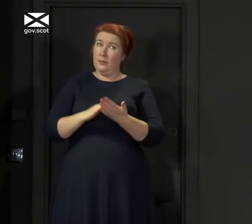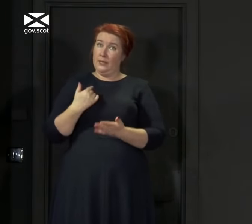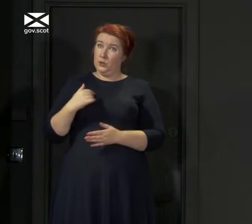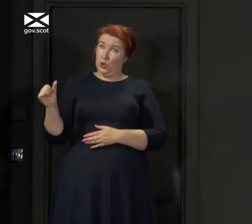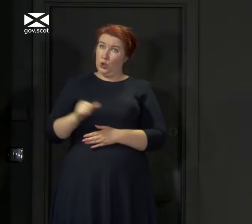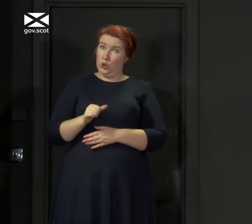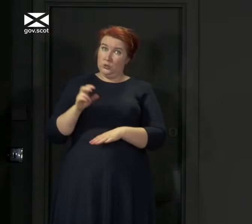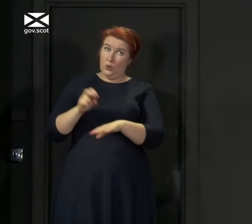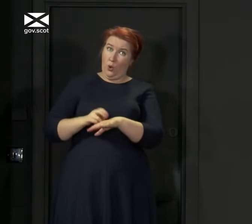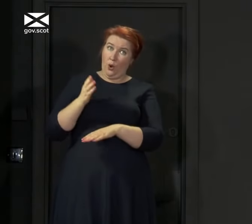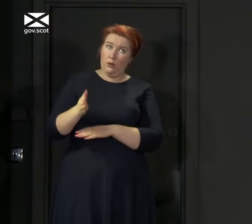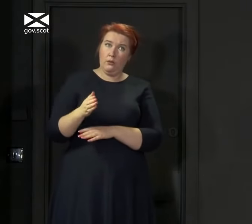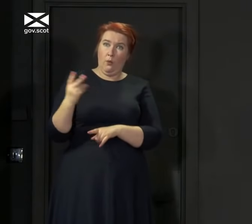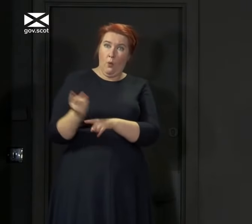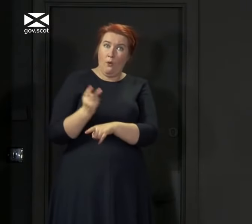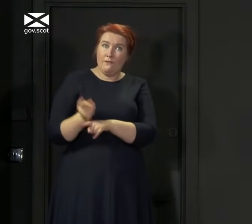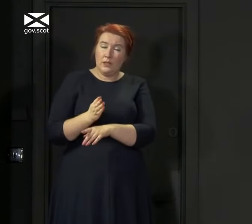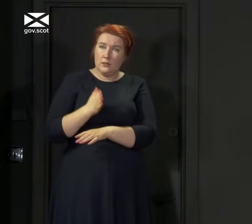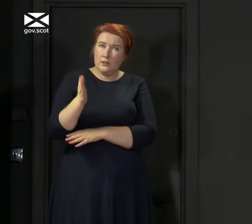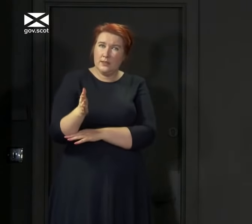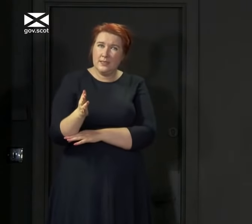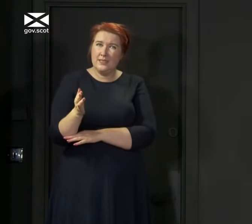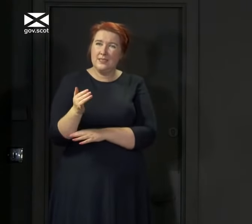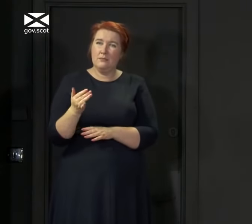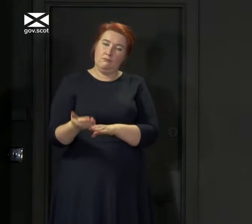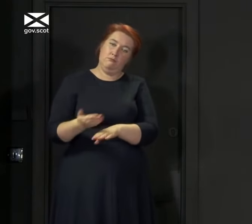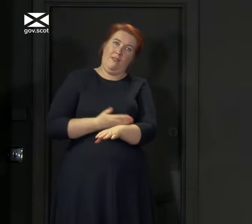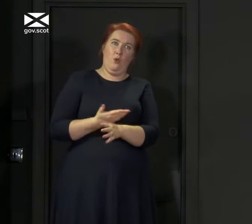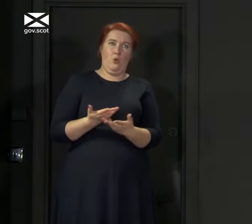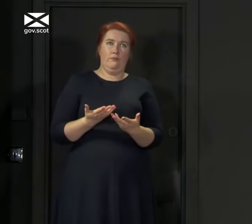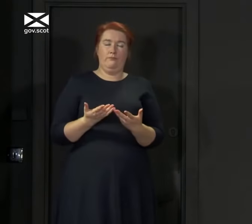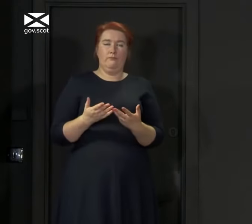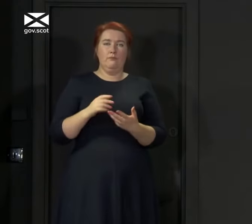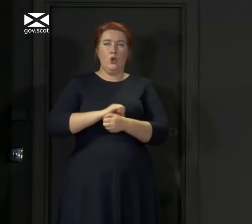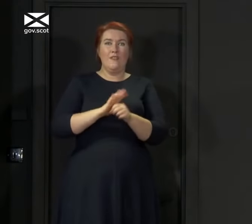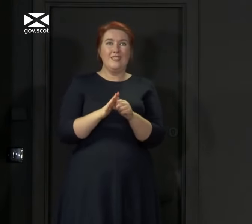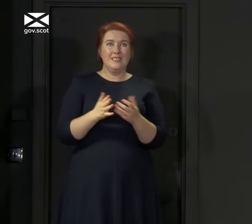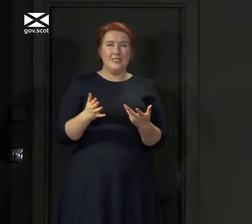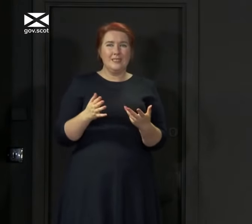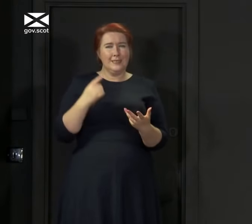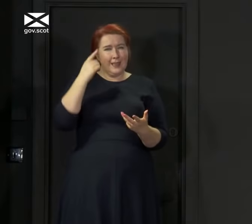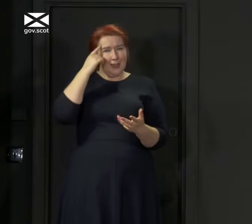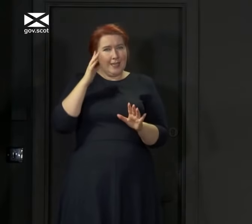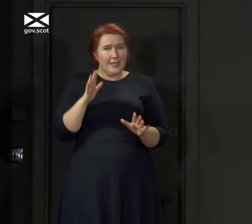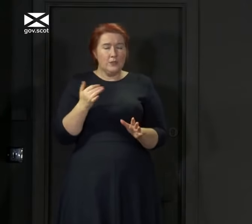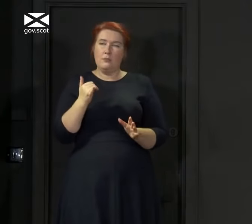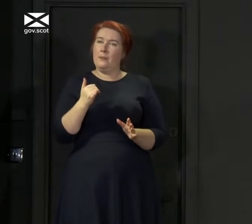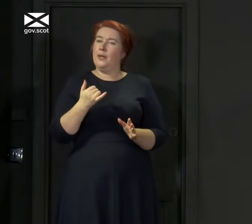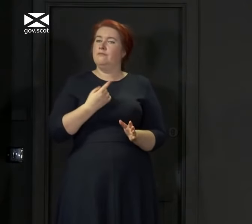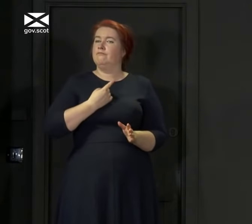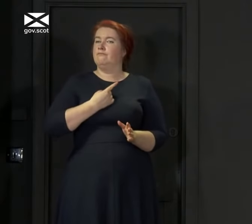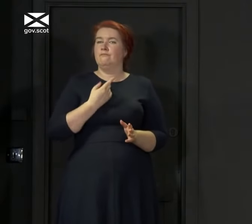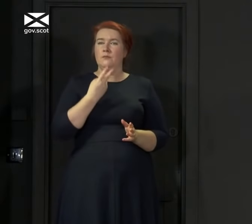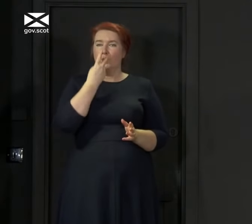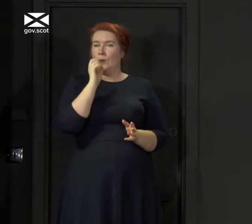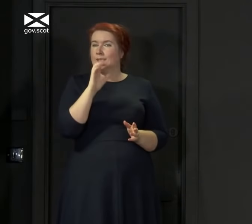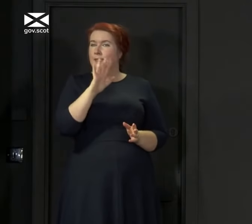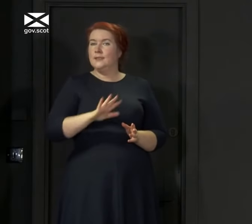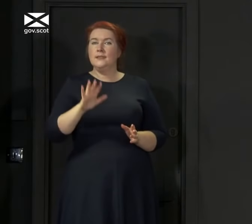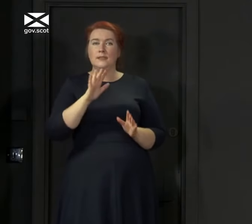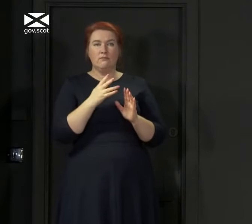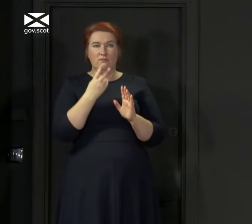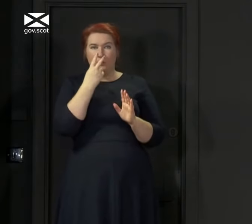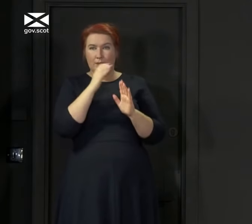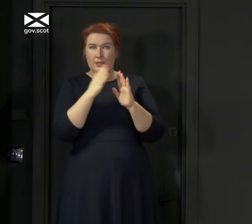we should do it as often as we would have done it pre-COVID. So, you know, for a person in their 20s, you know, maybe